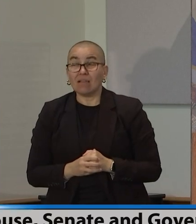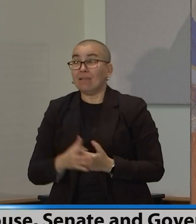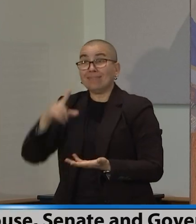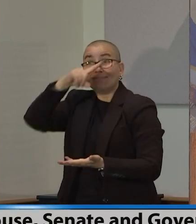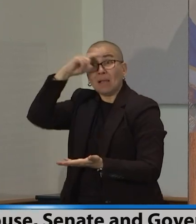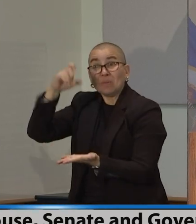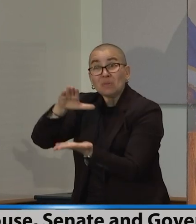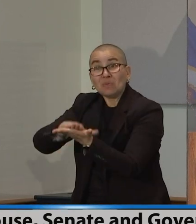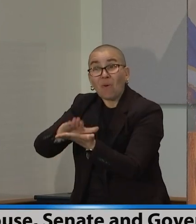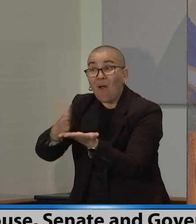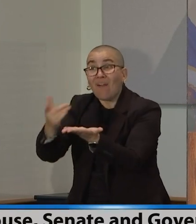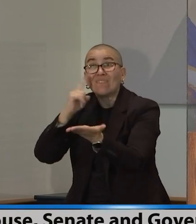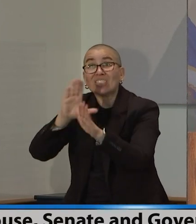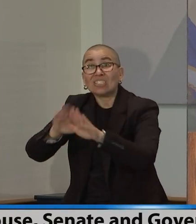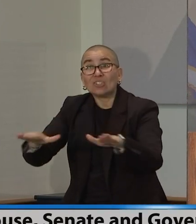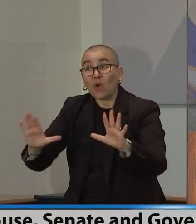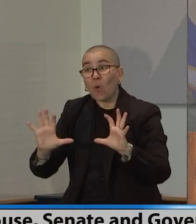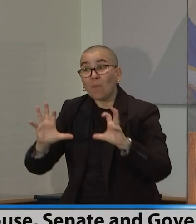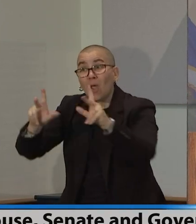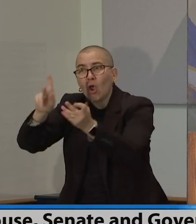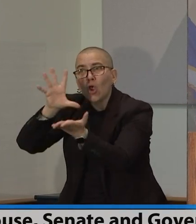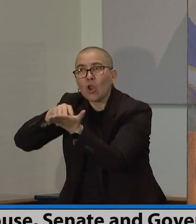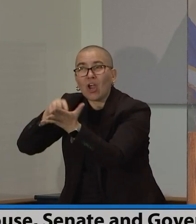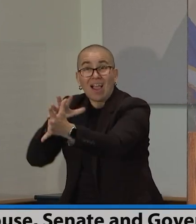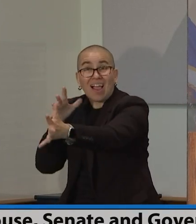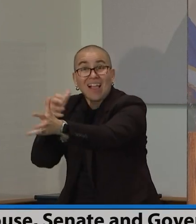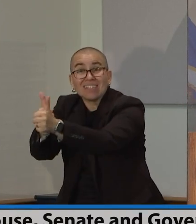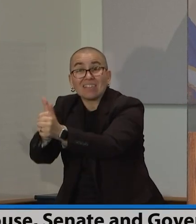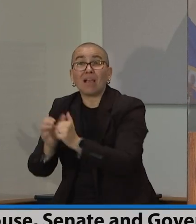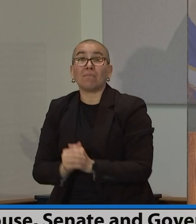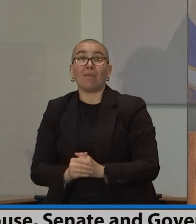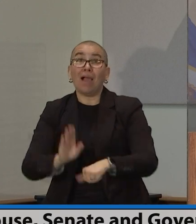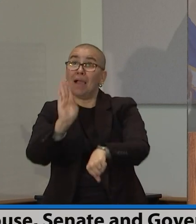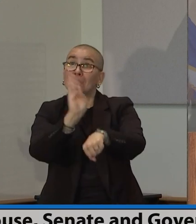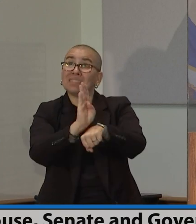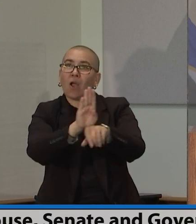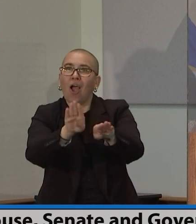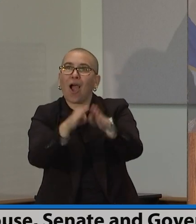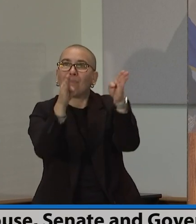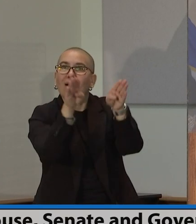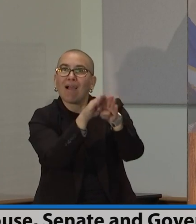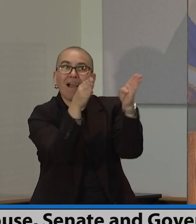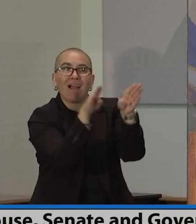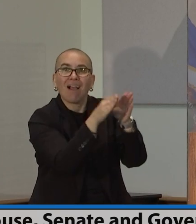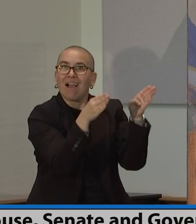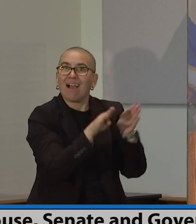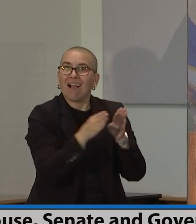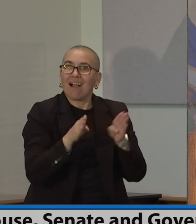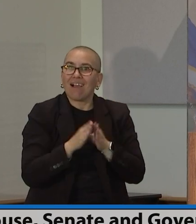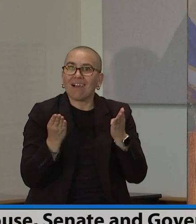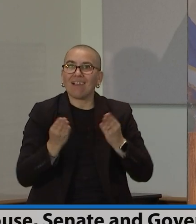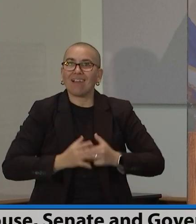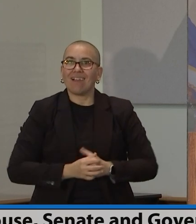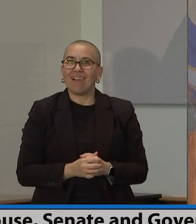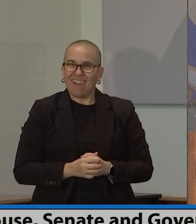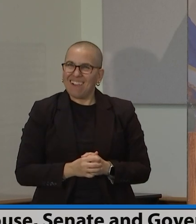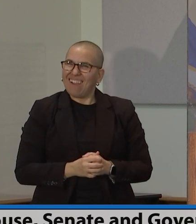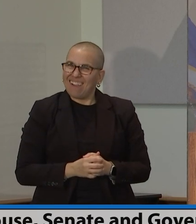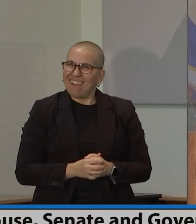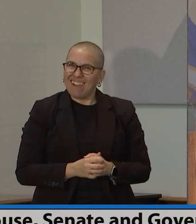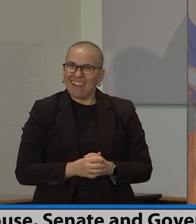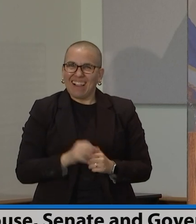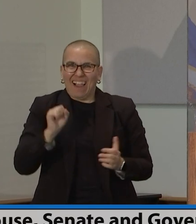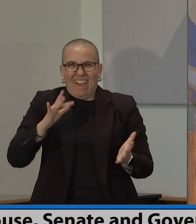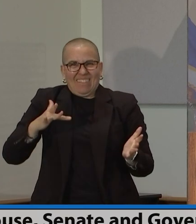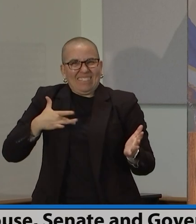able to recover and Minnesotans can get out there. And I can tell you, everywhere you talk and you can feel it, it's not just because it's an 80 degree sunny day.